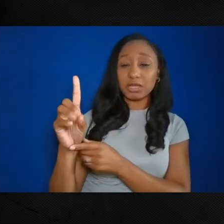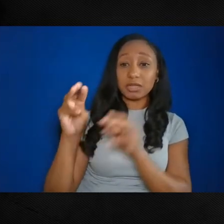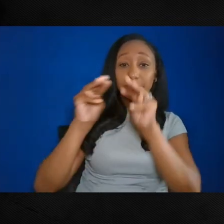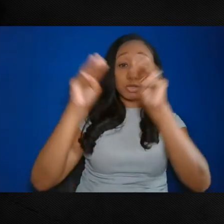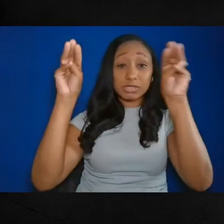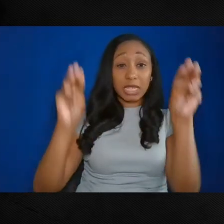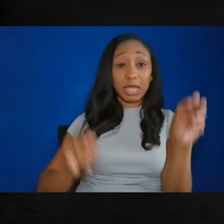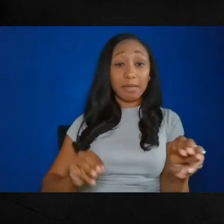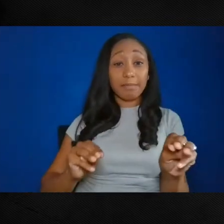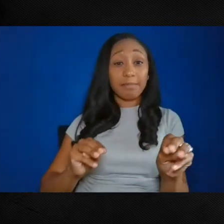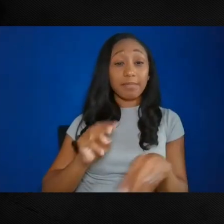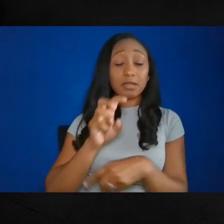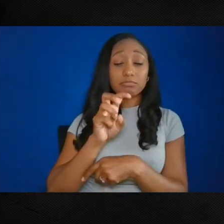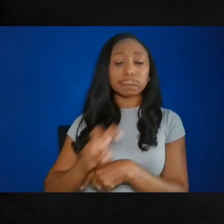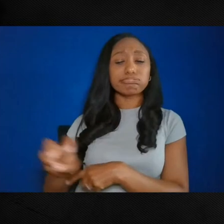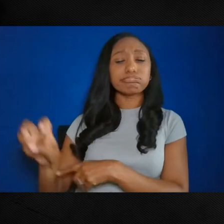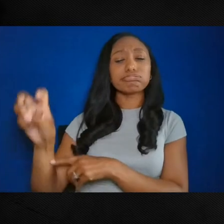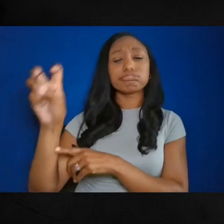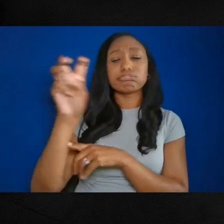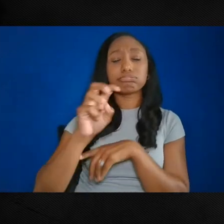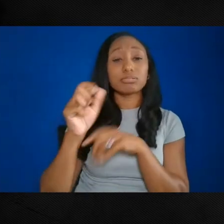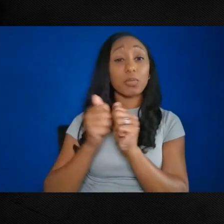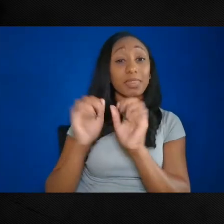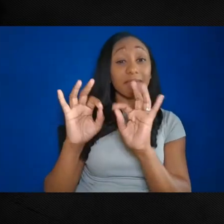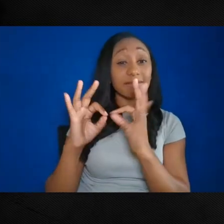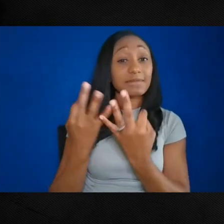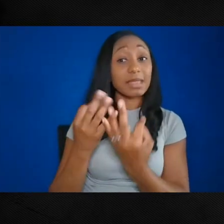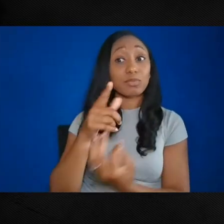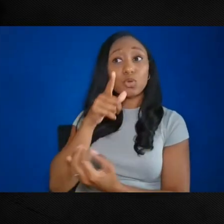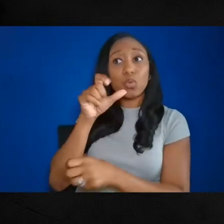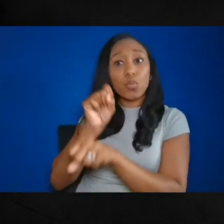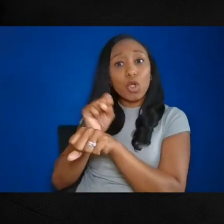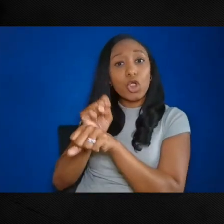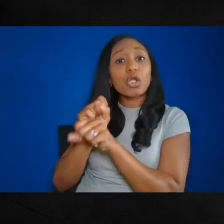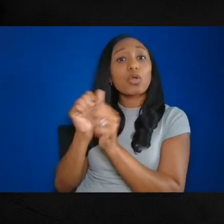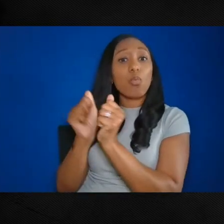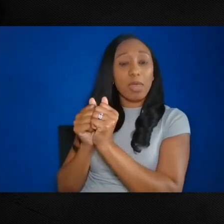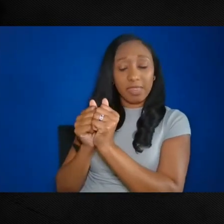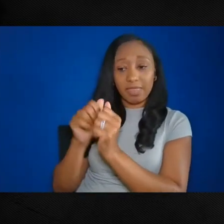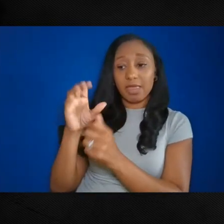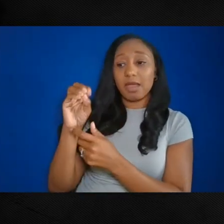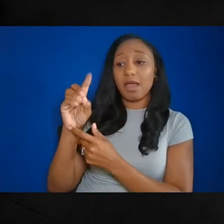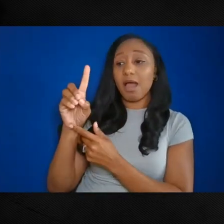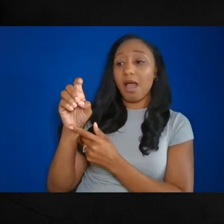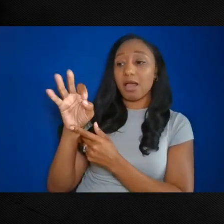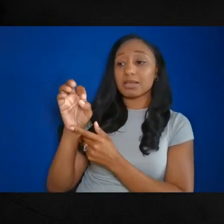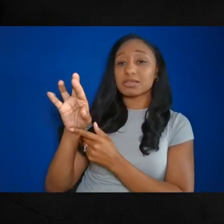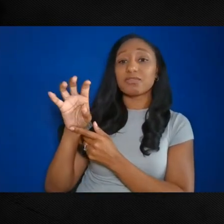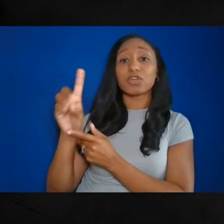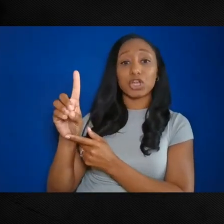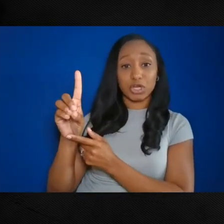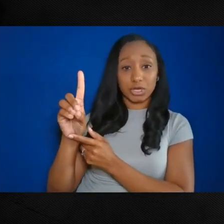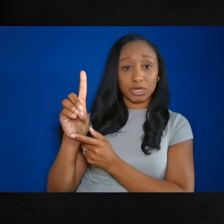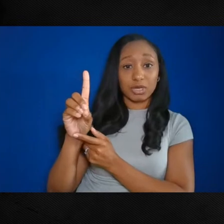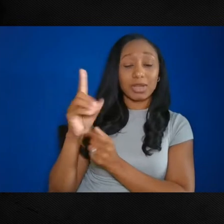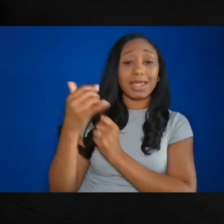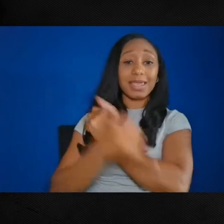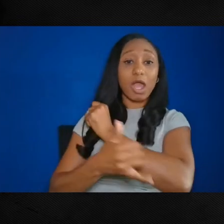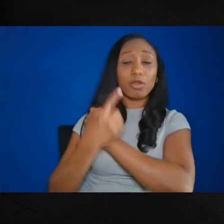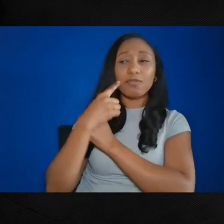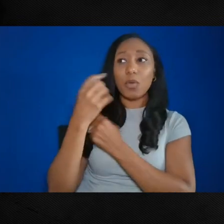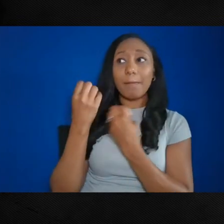of an African American family that has worked the waters around Oxford in Talbot County for several generations.